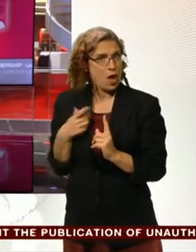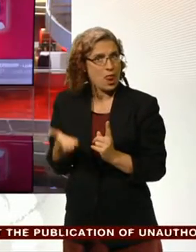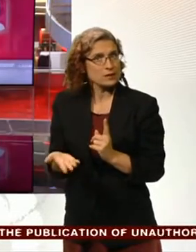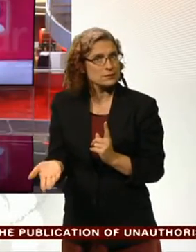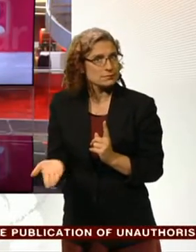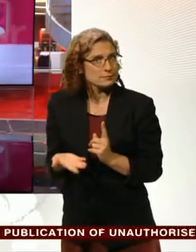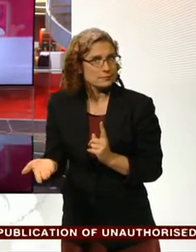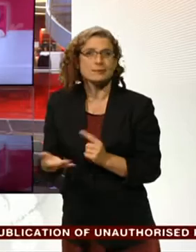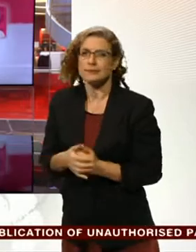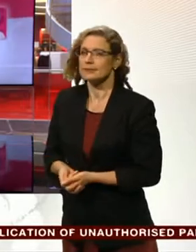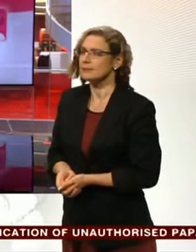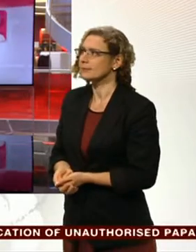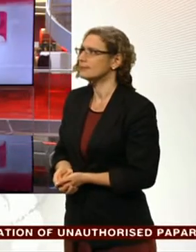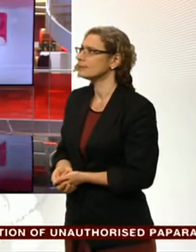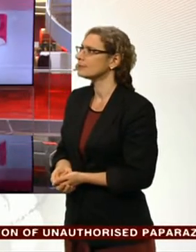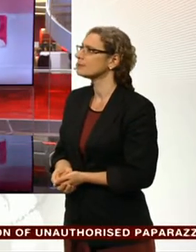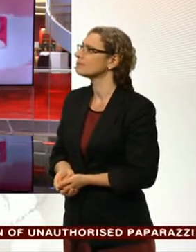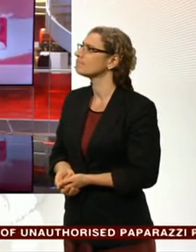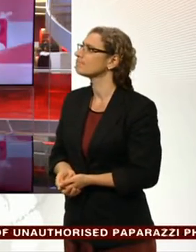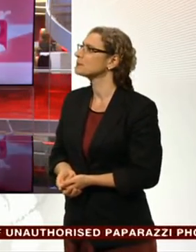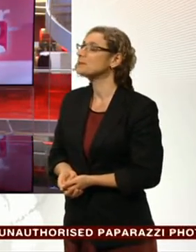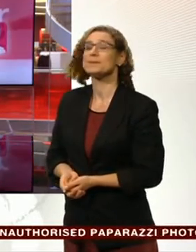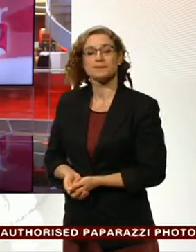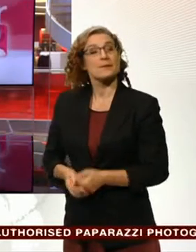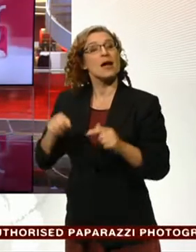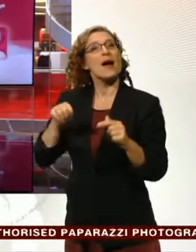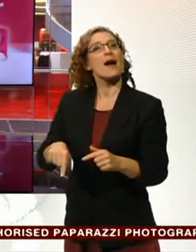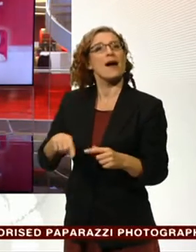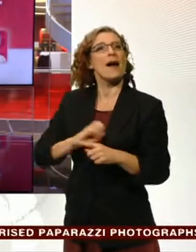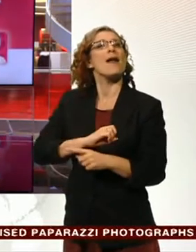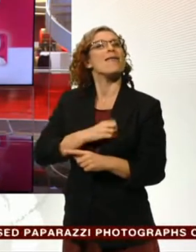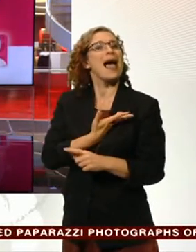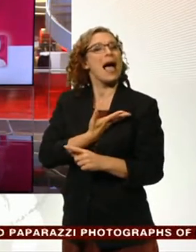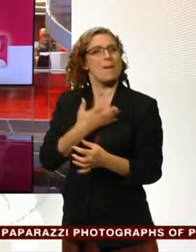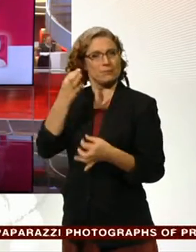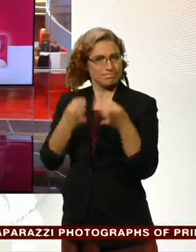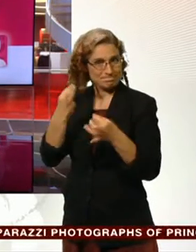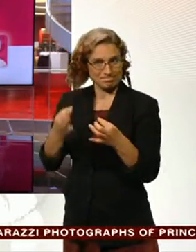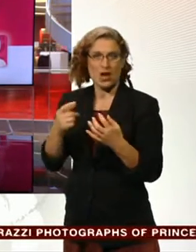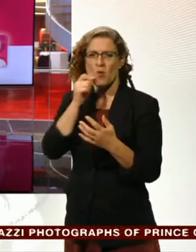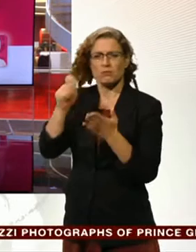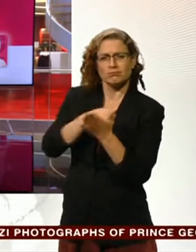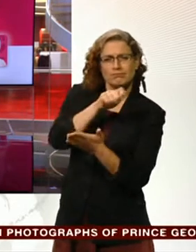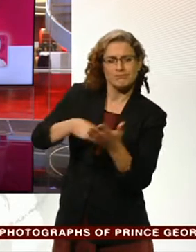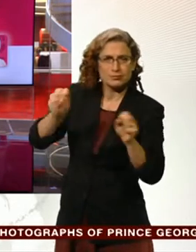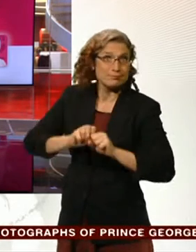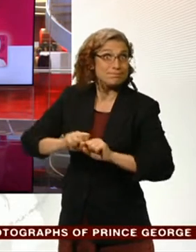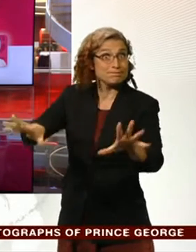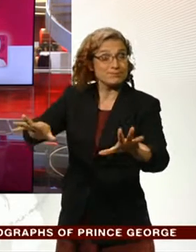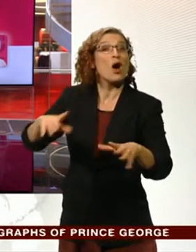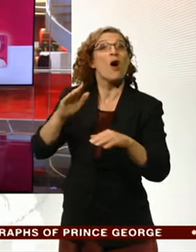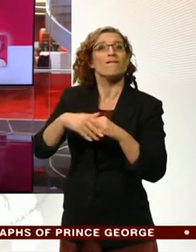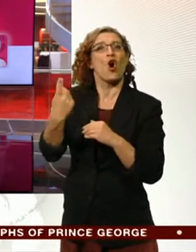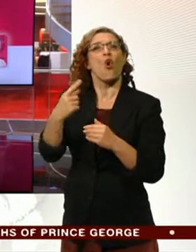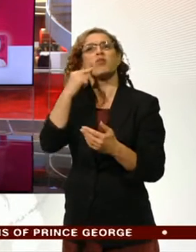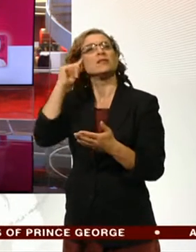John Sudworth reporting there. Here, the first wave of ballot papers for the Labour leadership were being sent out today, as the contender Andy Burnham told the